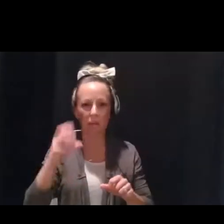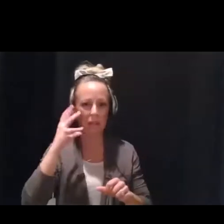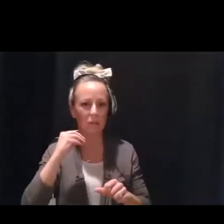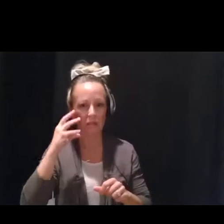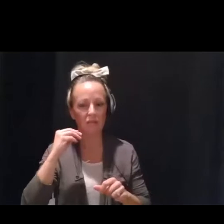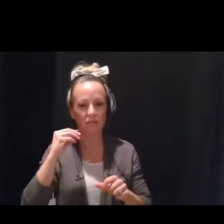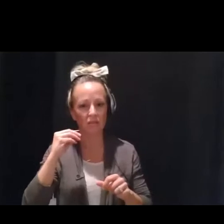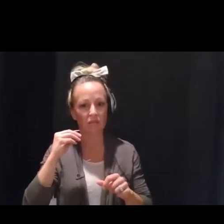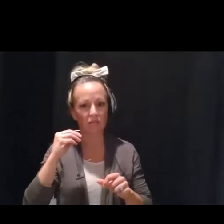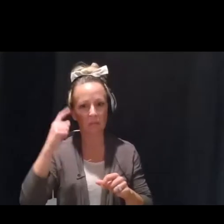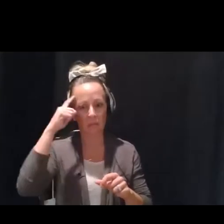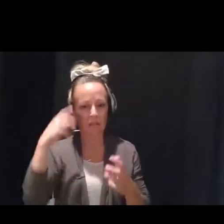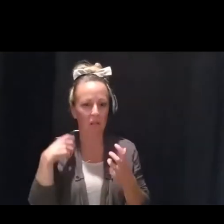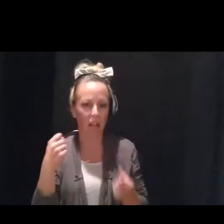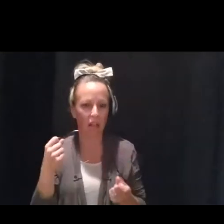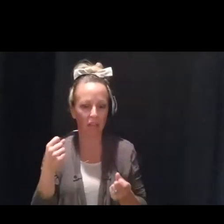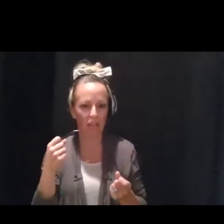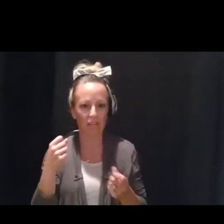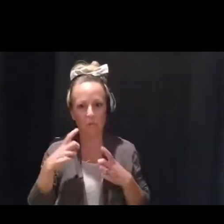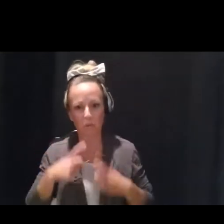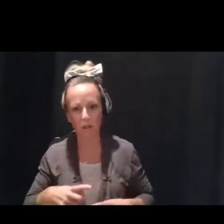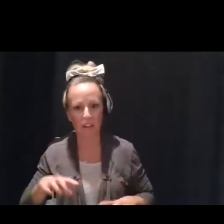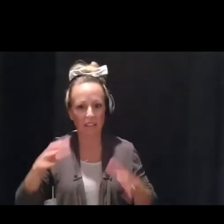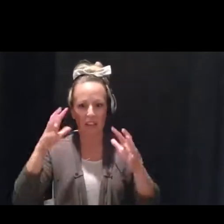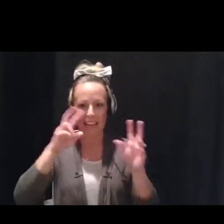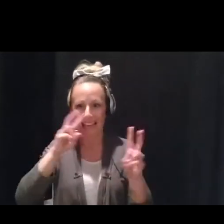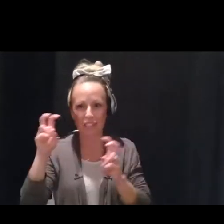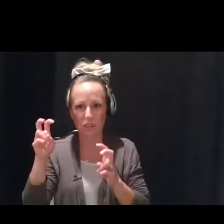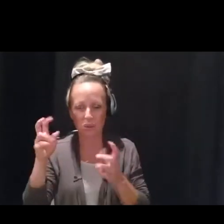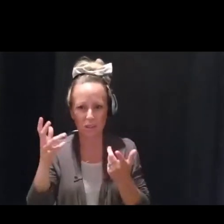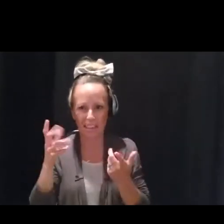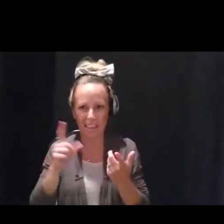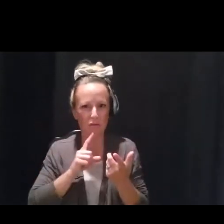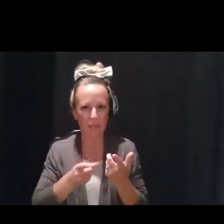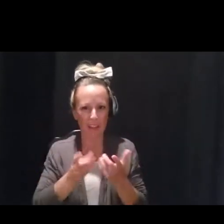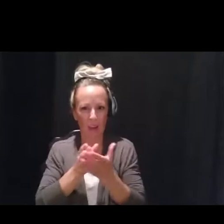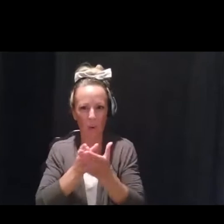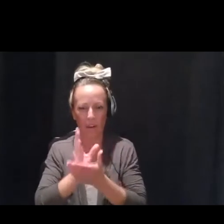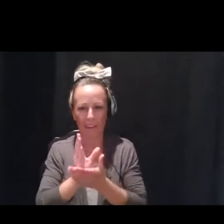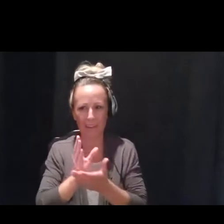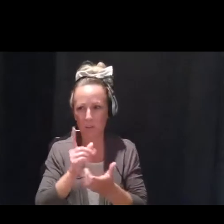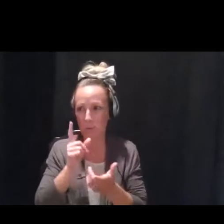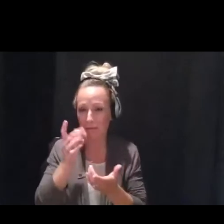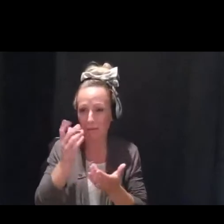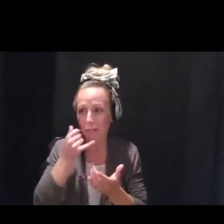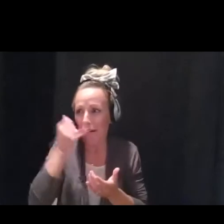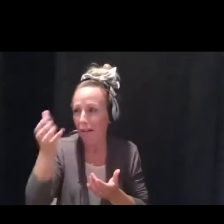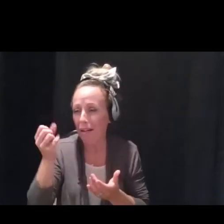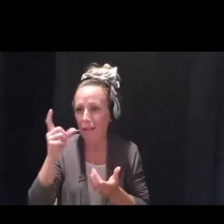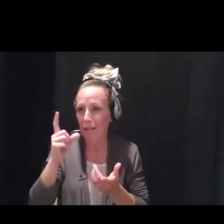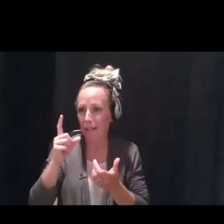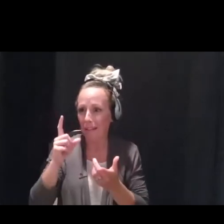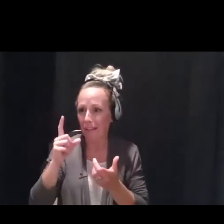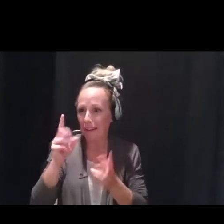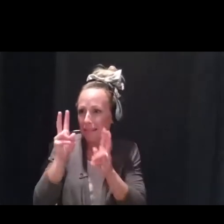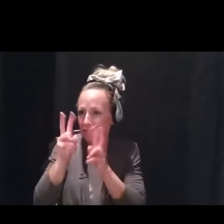heightened mental health issue. And it's really okay to call and inquire about help, even if you're not sure if